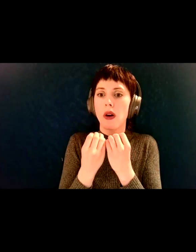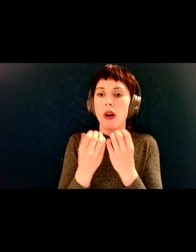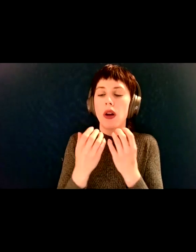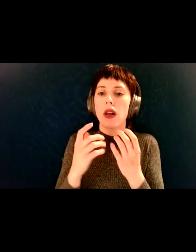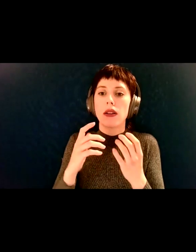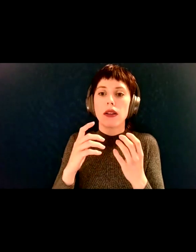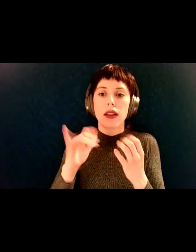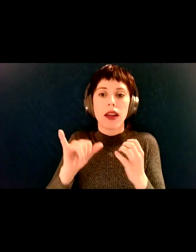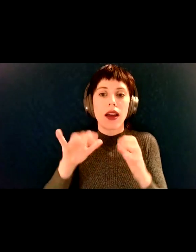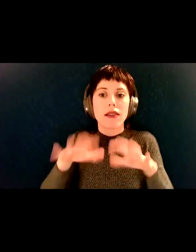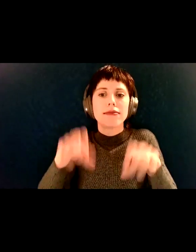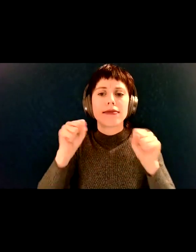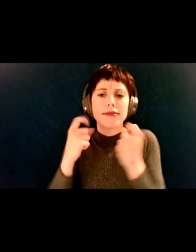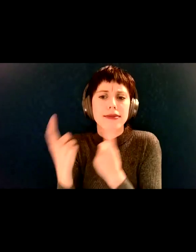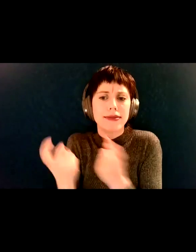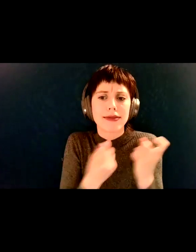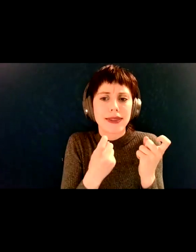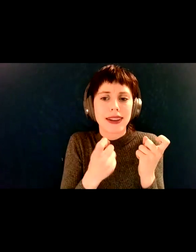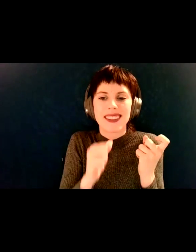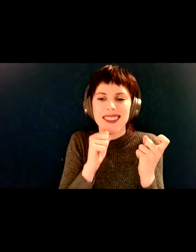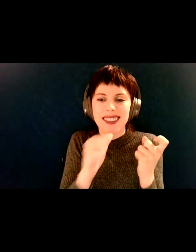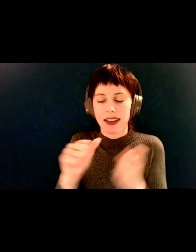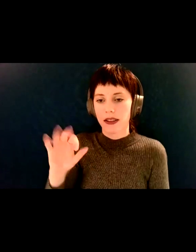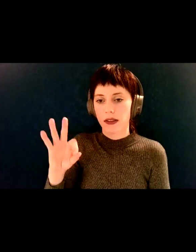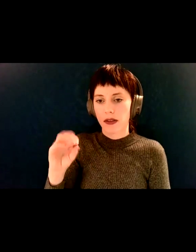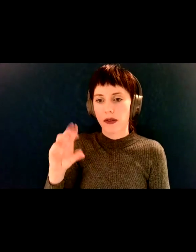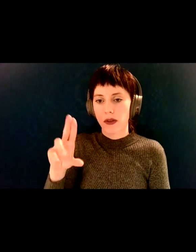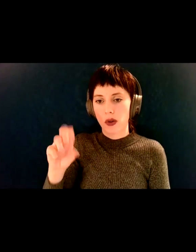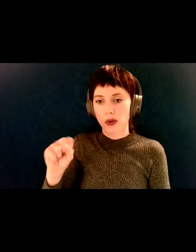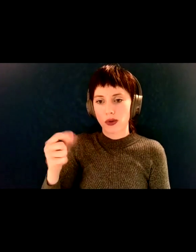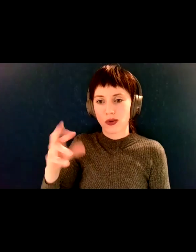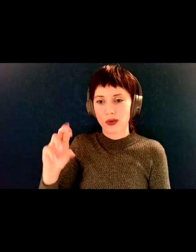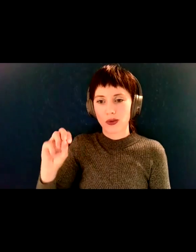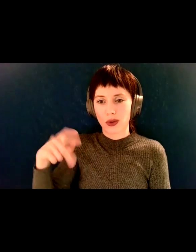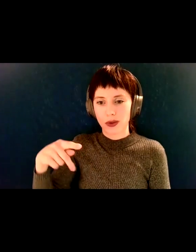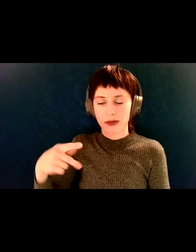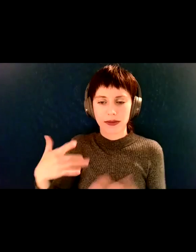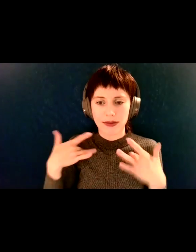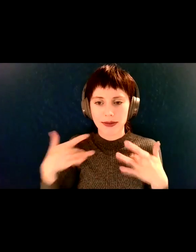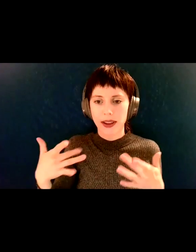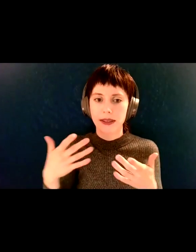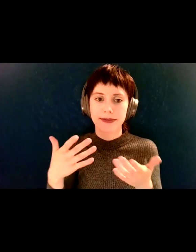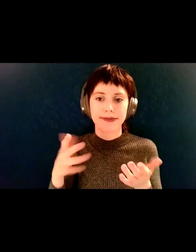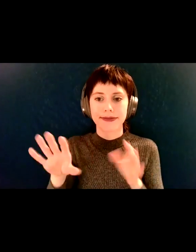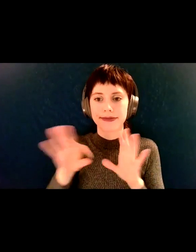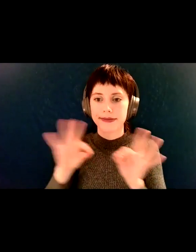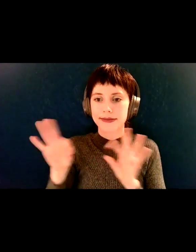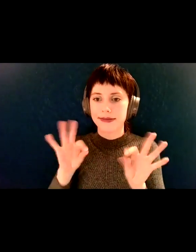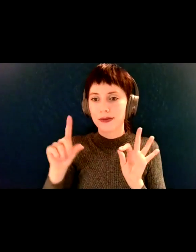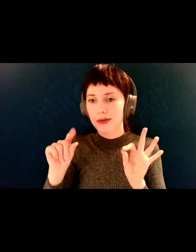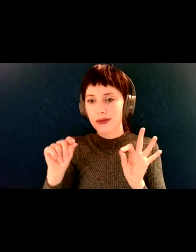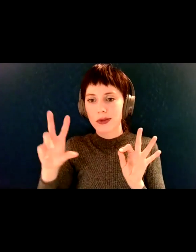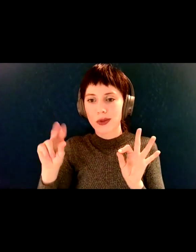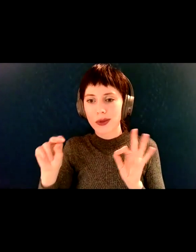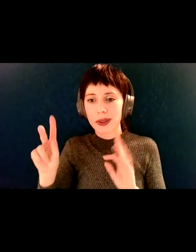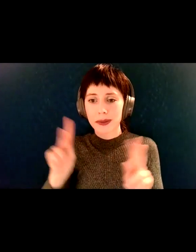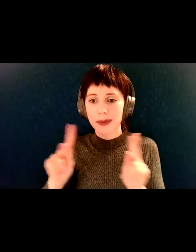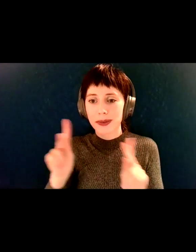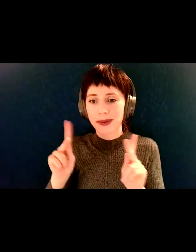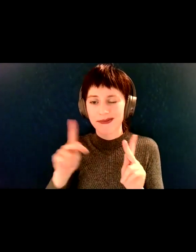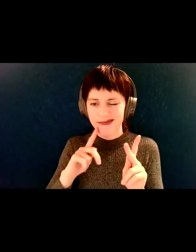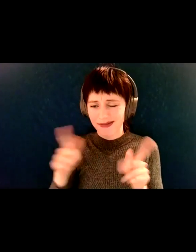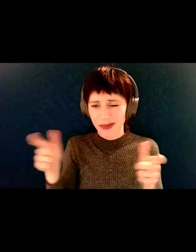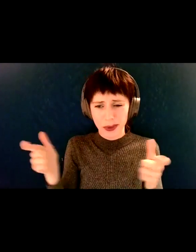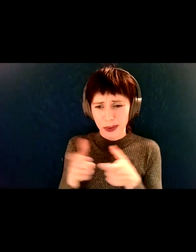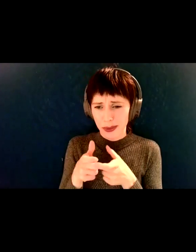And the focus group model is bringing in, you know, a dozen or 20 or 30 or some people. It's bringing in a relatively small